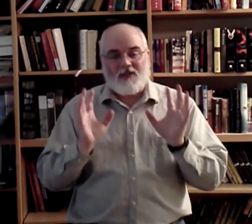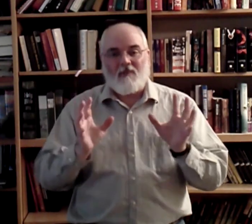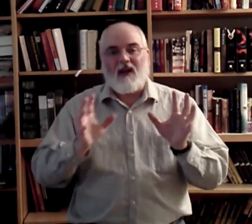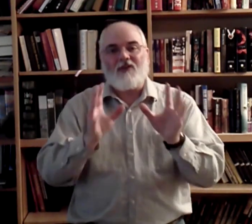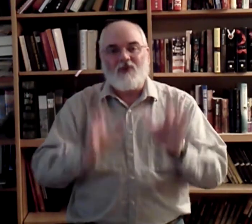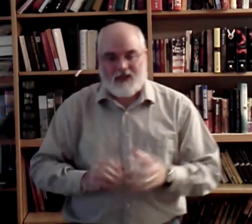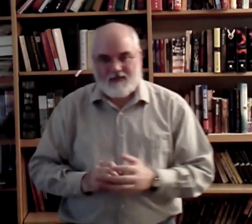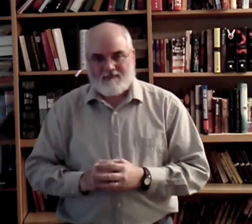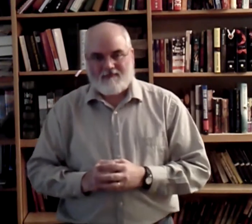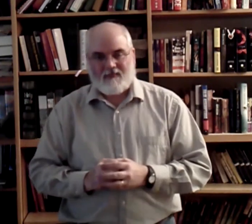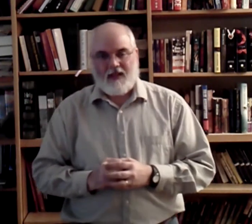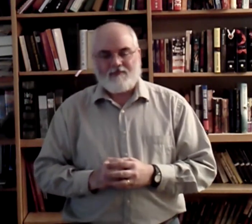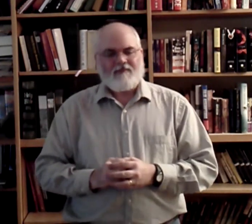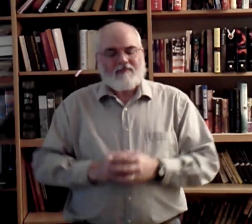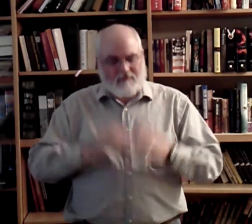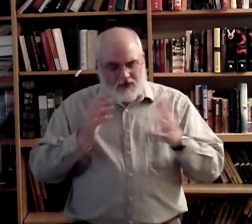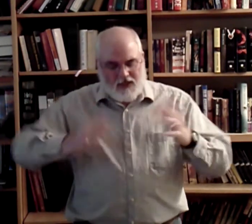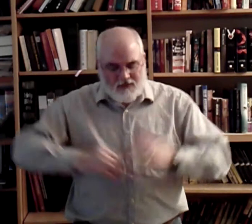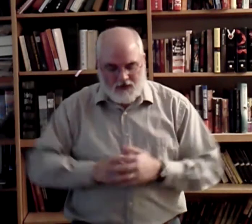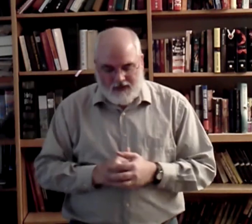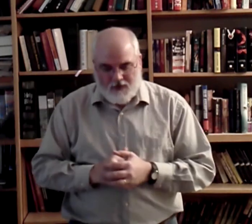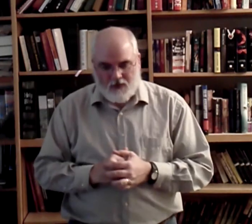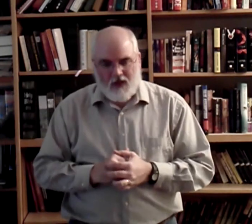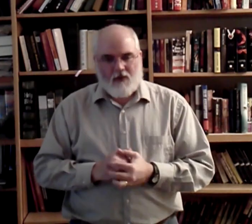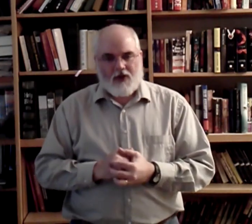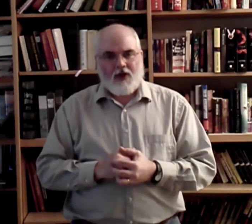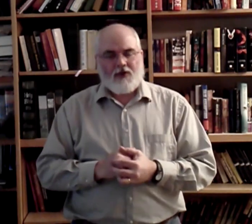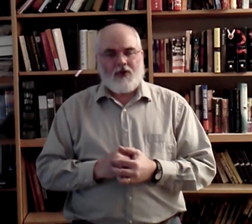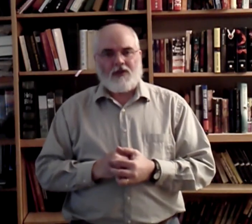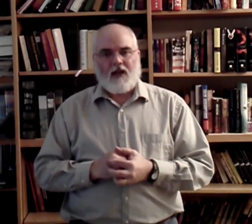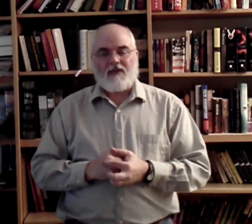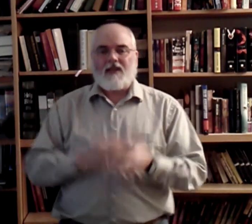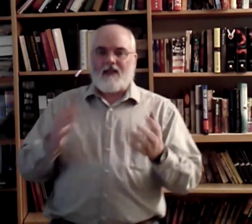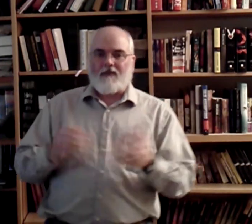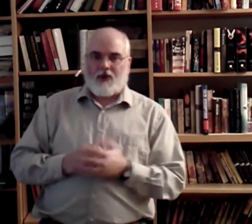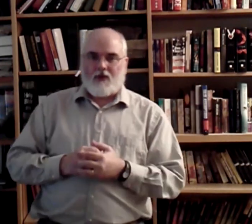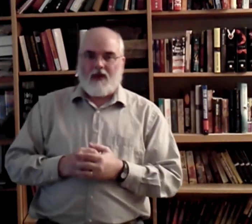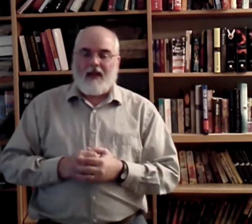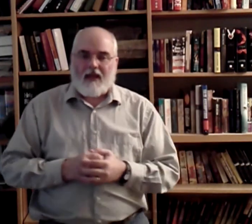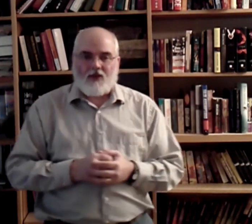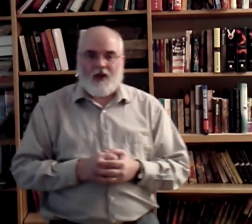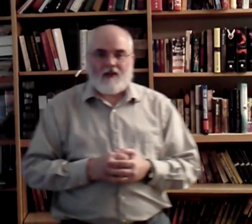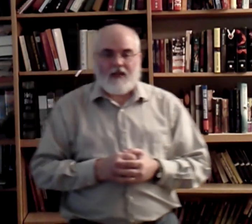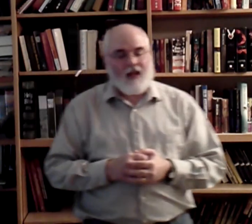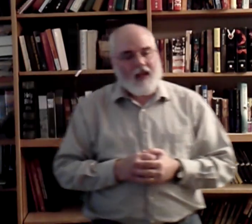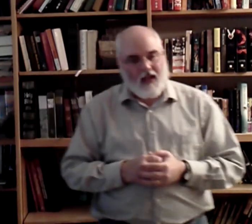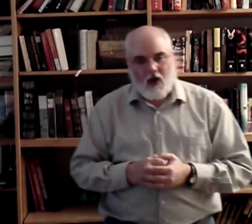smile. Use it. Okay? So, that's the first thing you have do when you introduce yourself. The second thing you to do is you have to say, Hello.